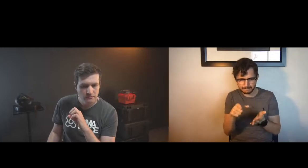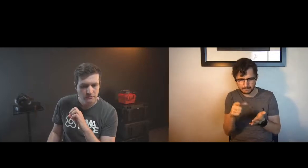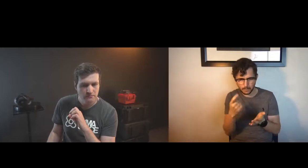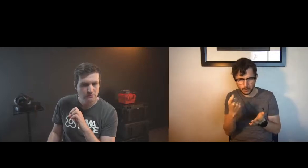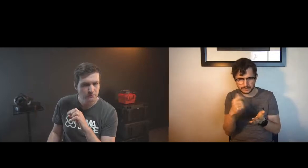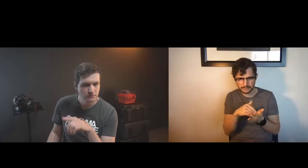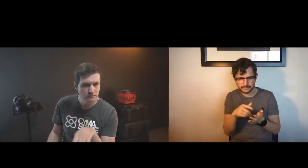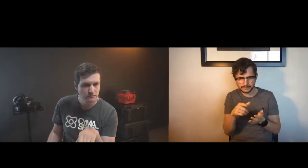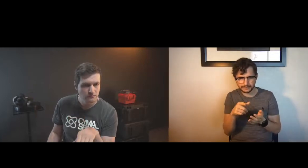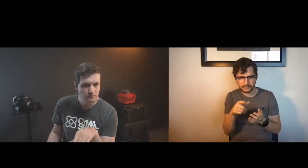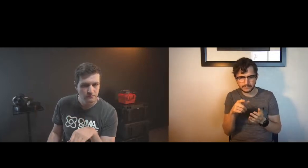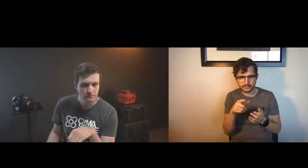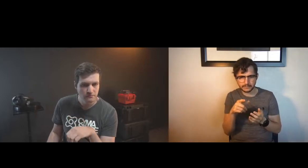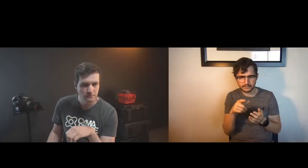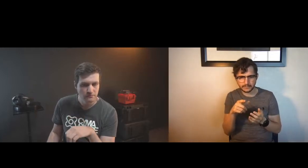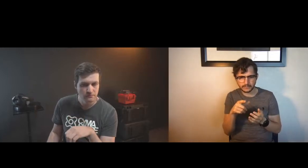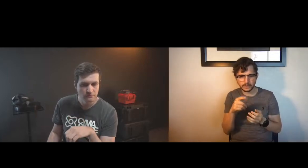question the previous question